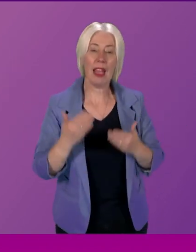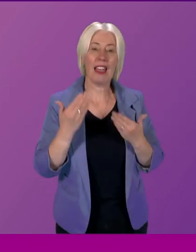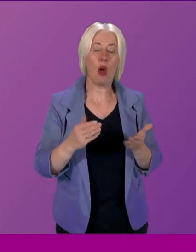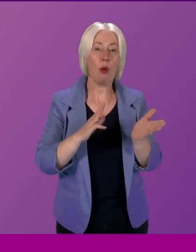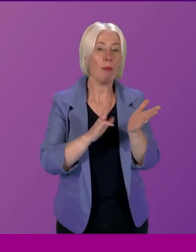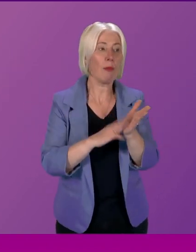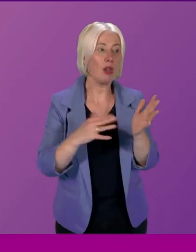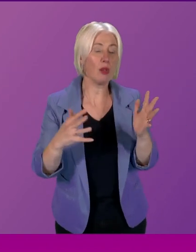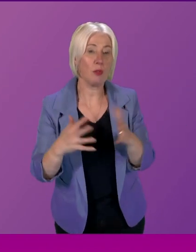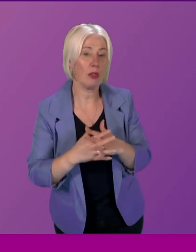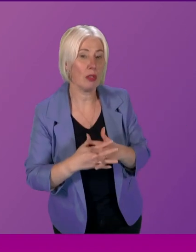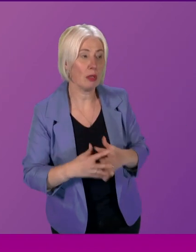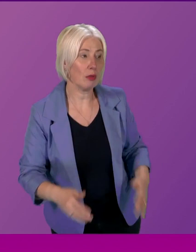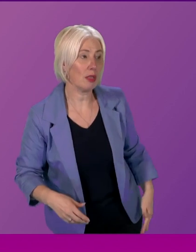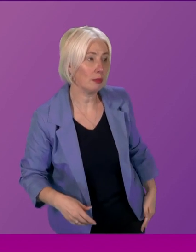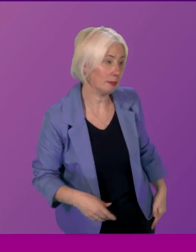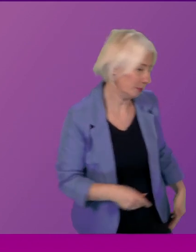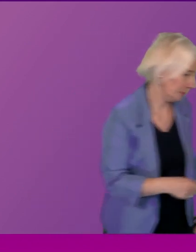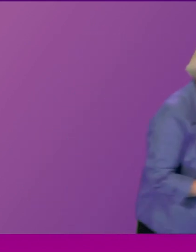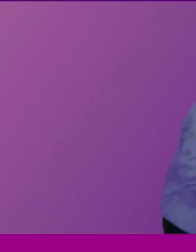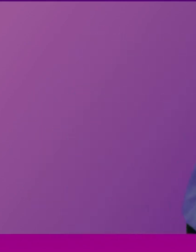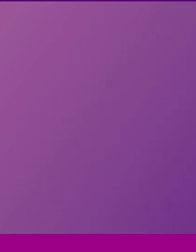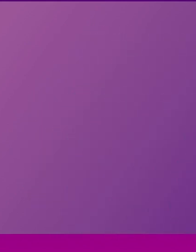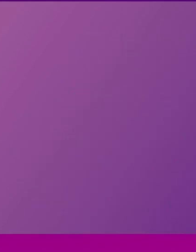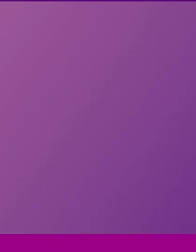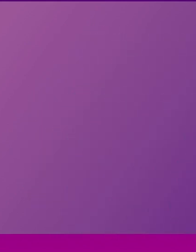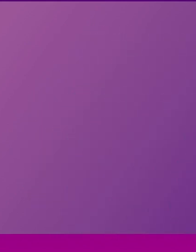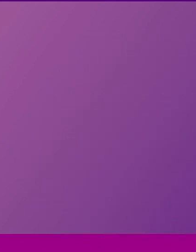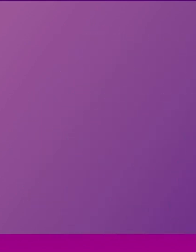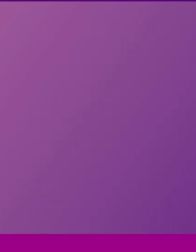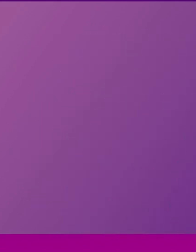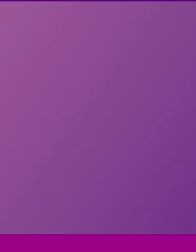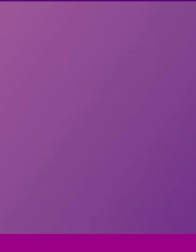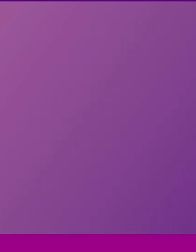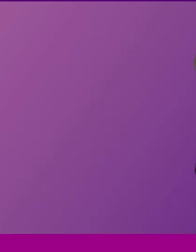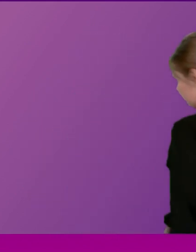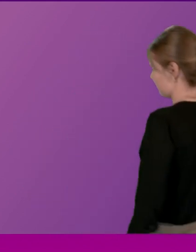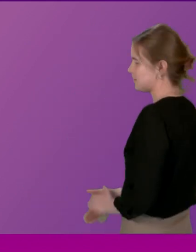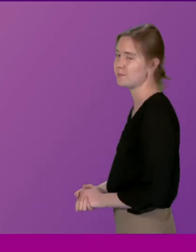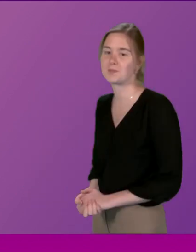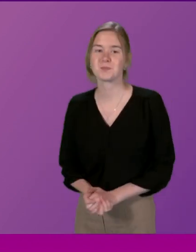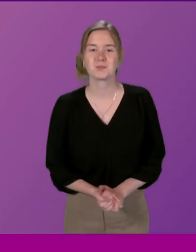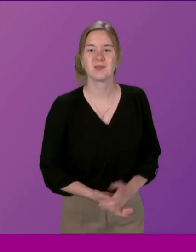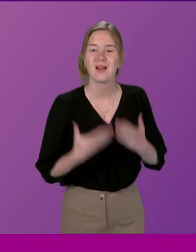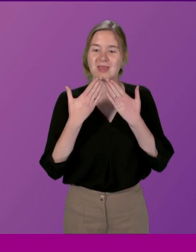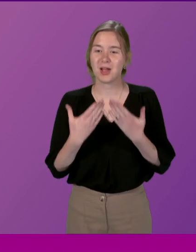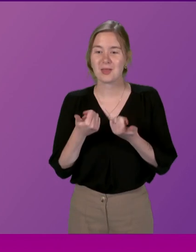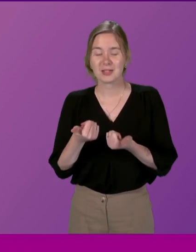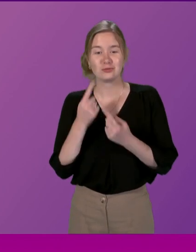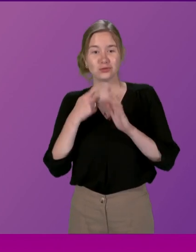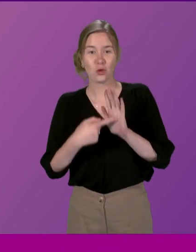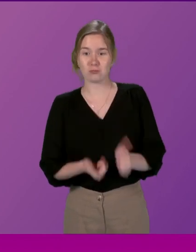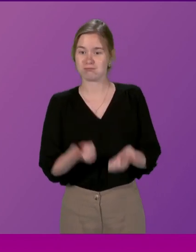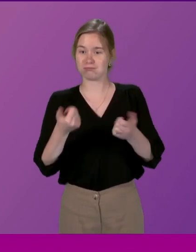Whitfield. Mr. Whitfield. I'm very grateful, Deputy Presiding Officer, and I think it speaks to the power of Maurice Goulding's speech that he had so many interventions,